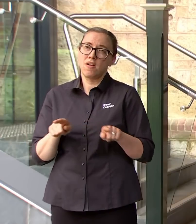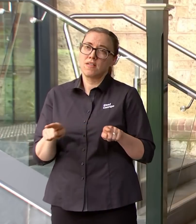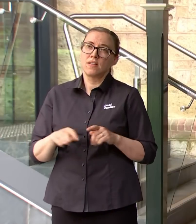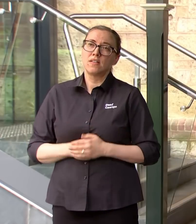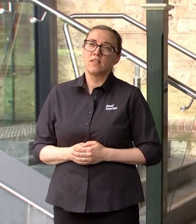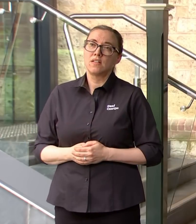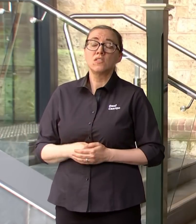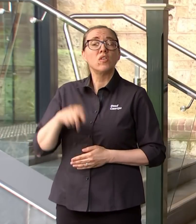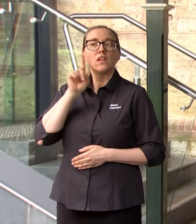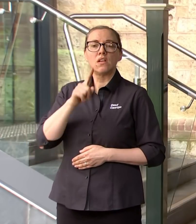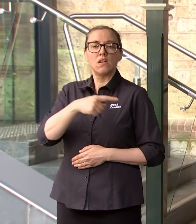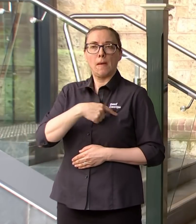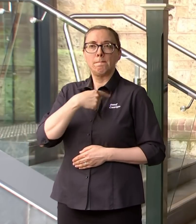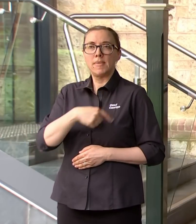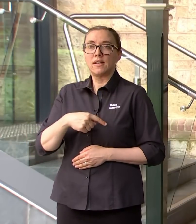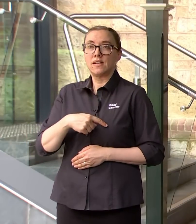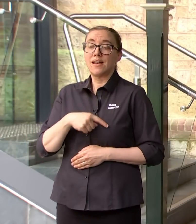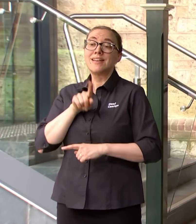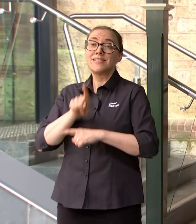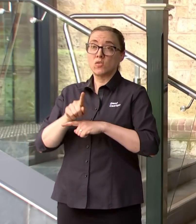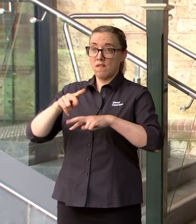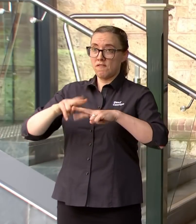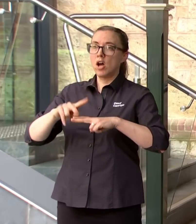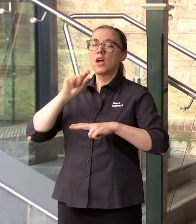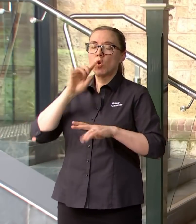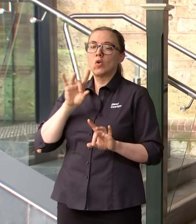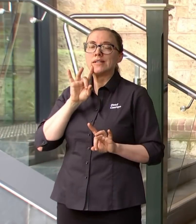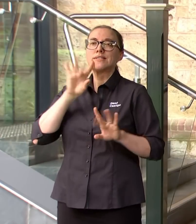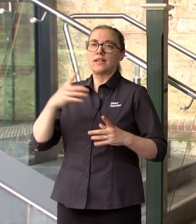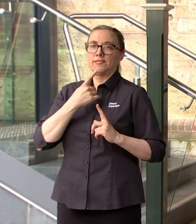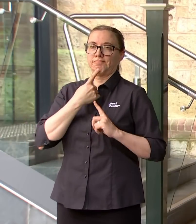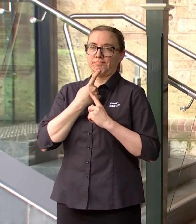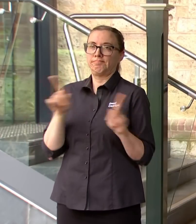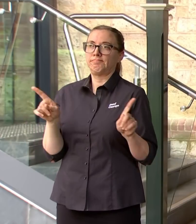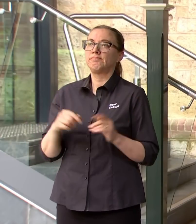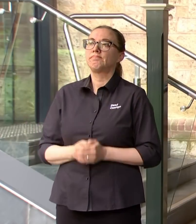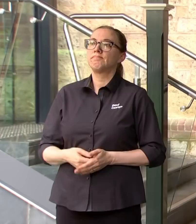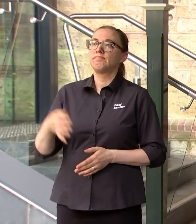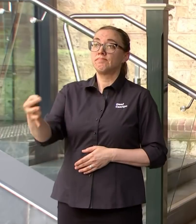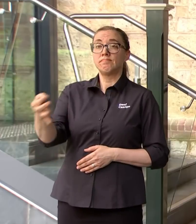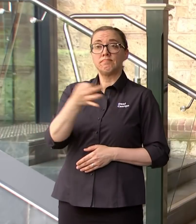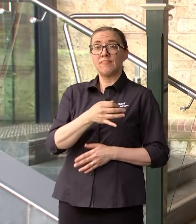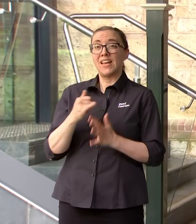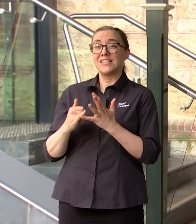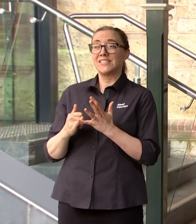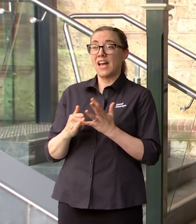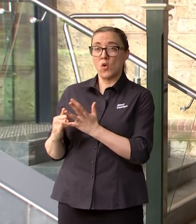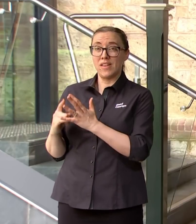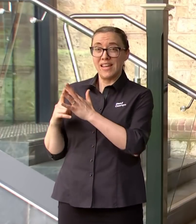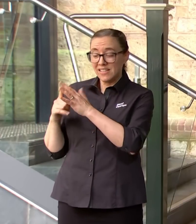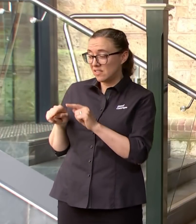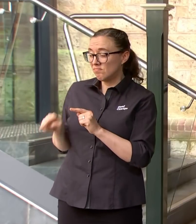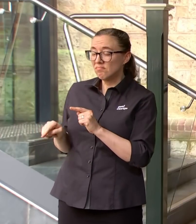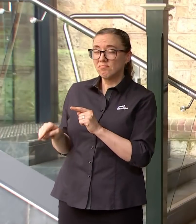press conference that we'll be making that clear as of Friday next week yes